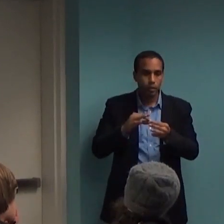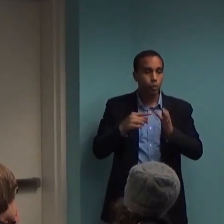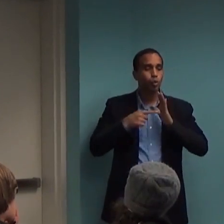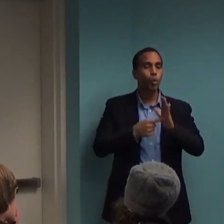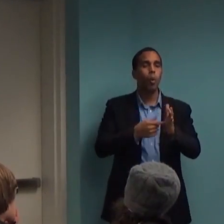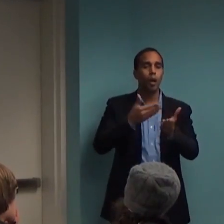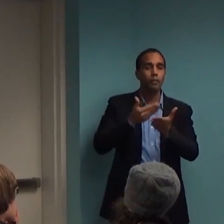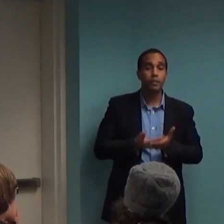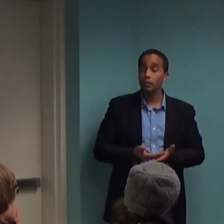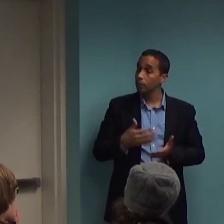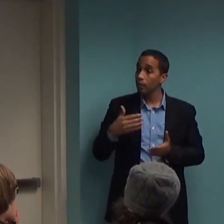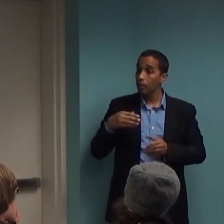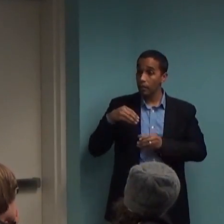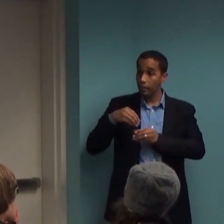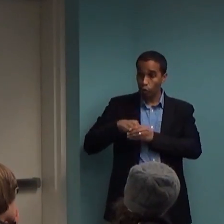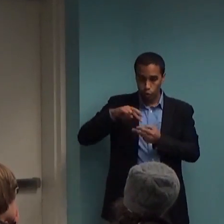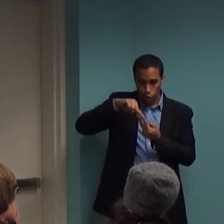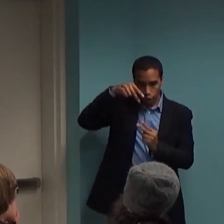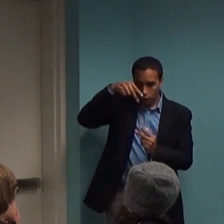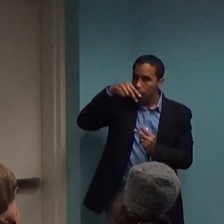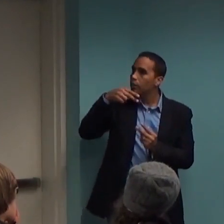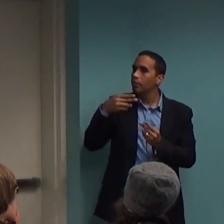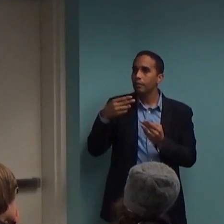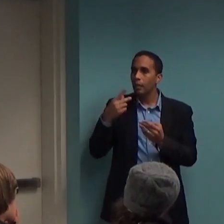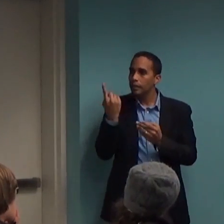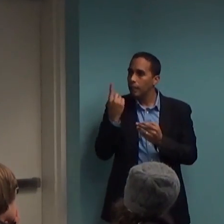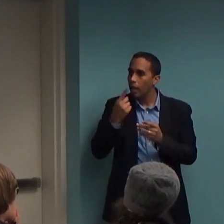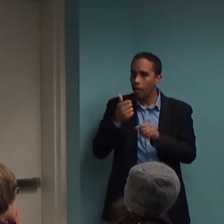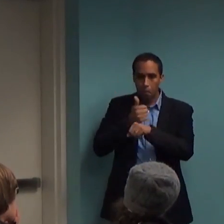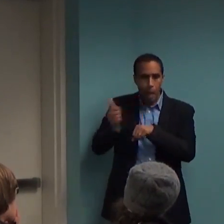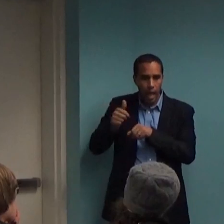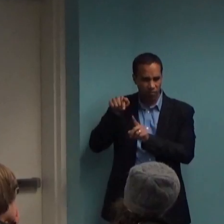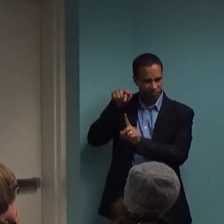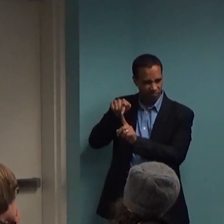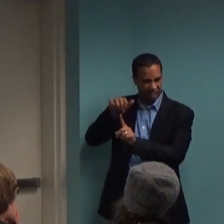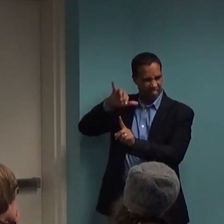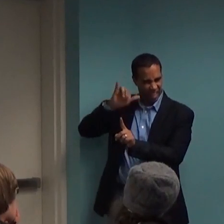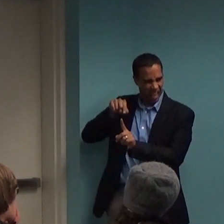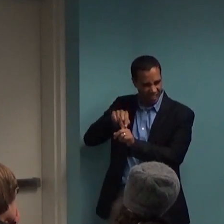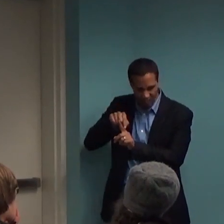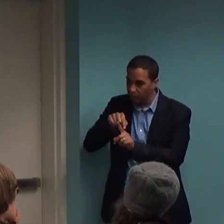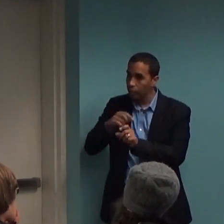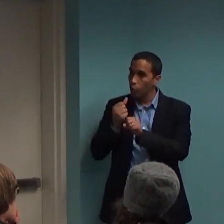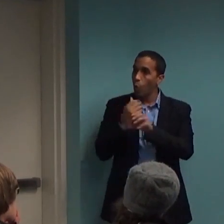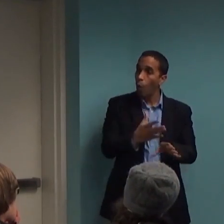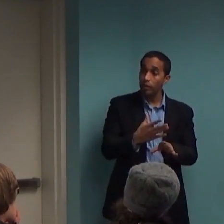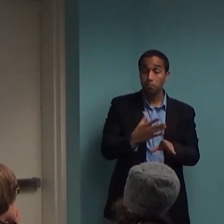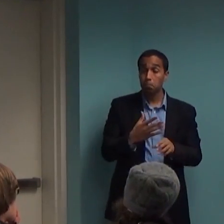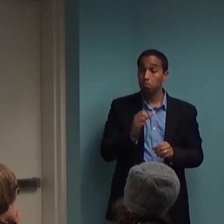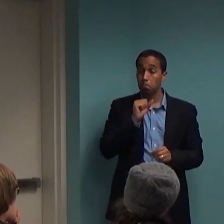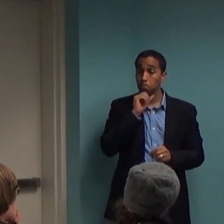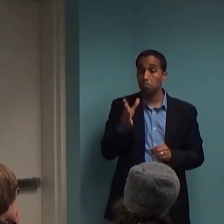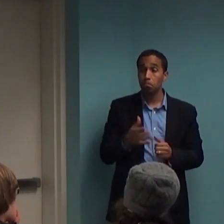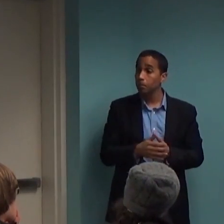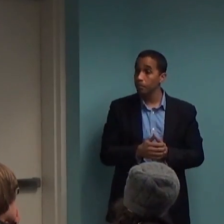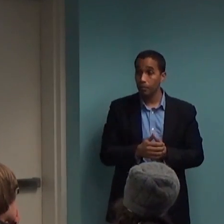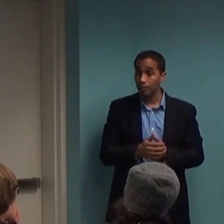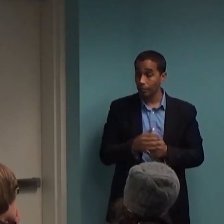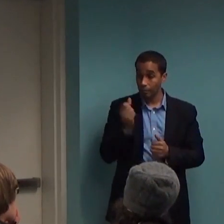genes would be part of psychopathology. So there needs to be some revision of how psychiatric disturbance is conceptualized at a